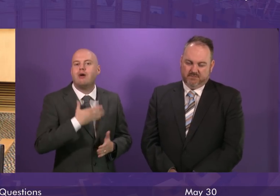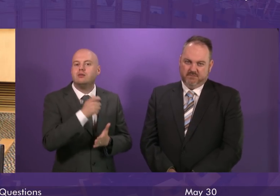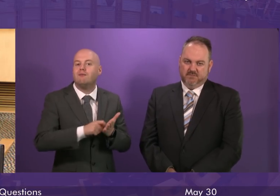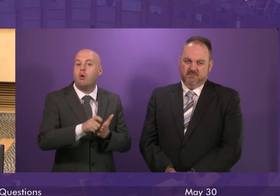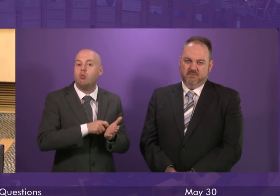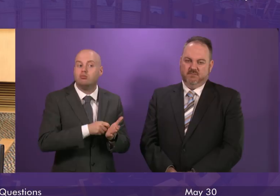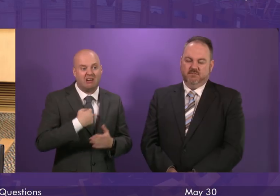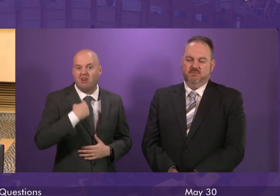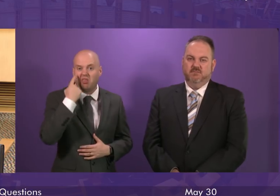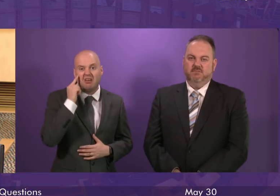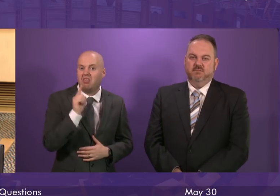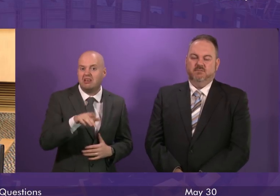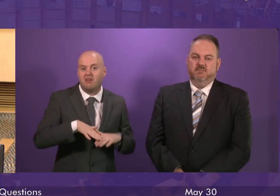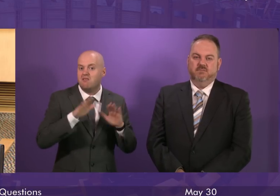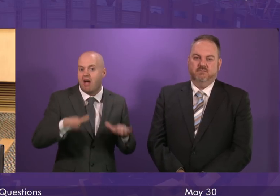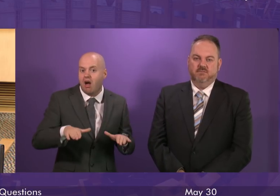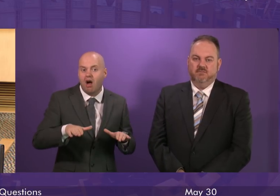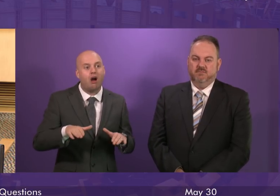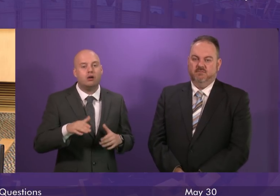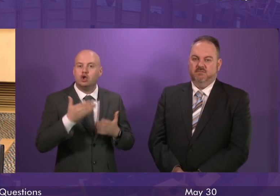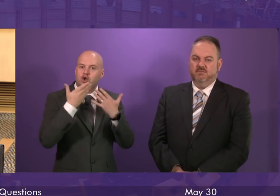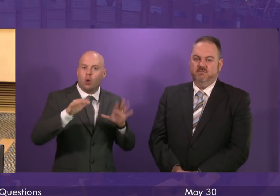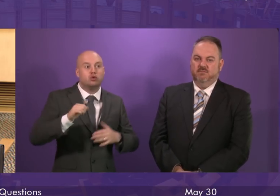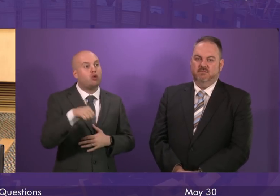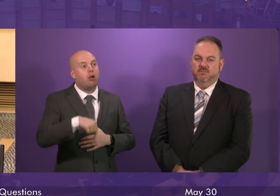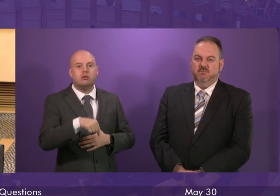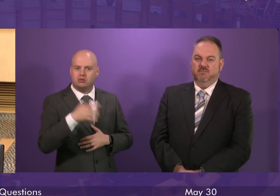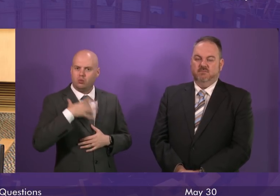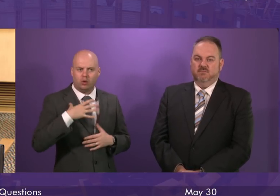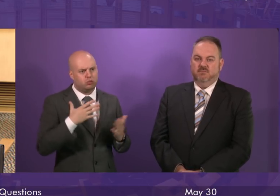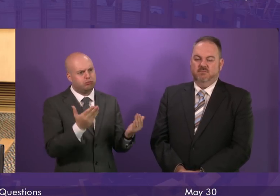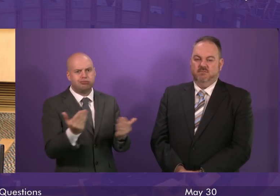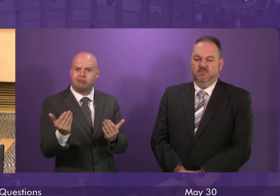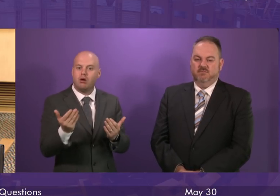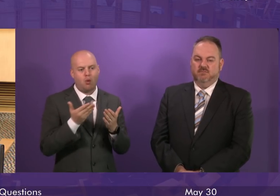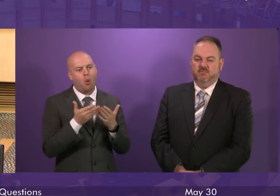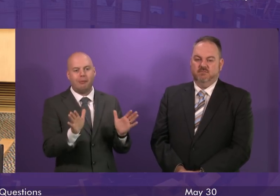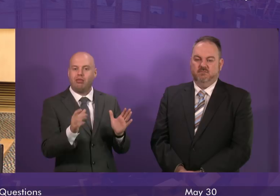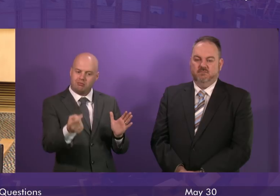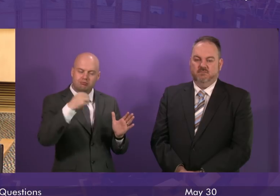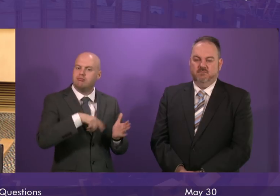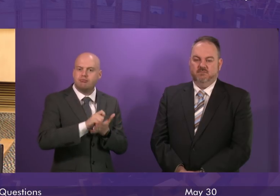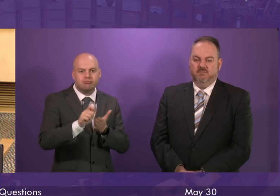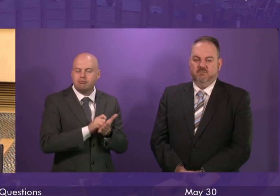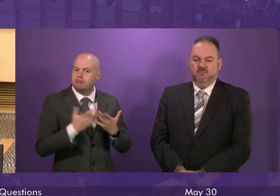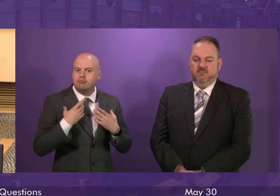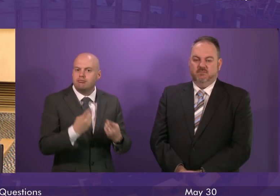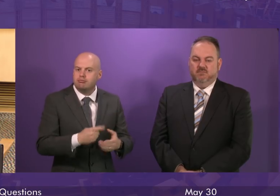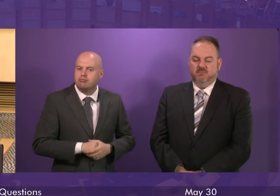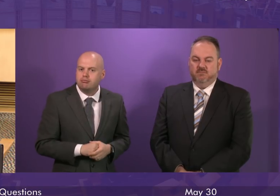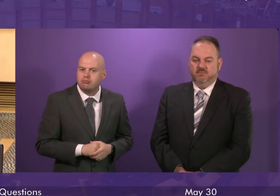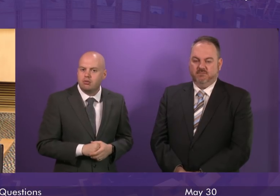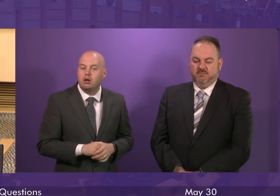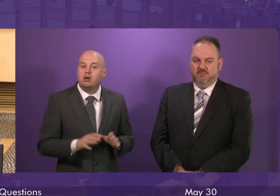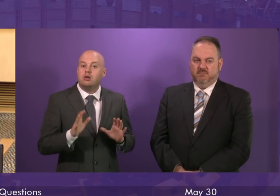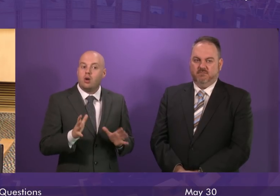a sign of the open inclusive progressive country that we want to be so we will continue to press the UK government on these matters but I don't think we should